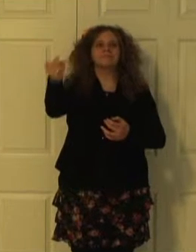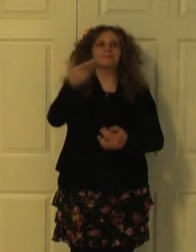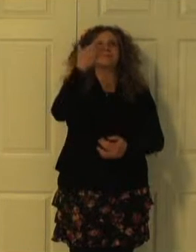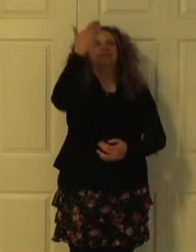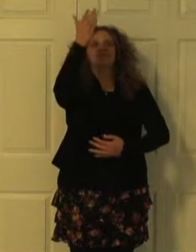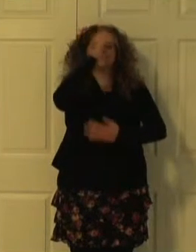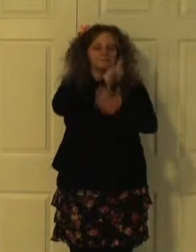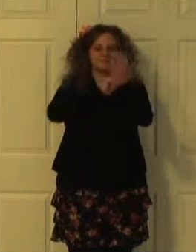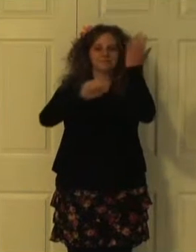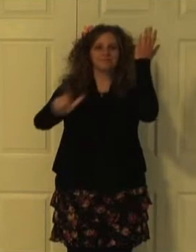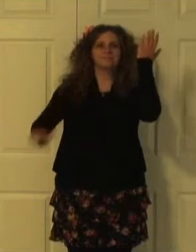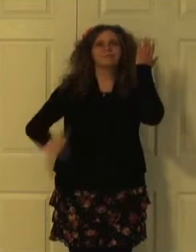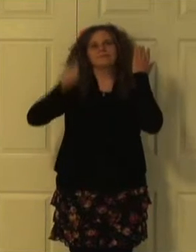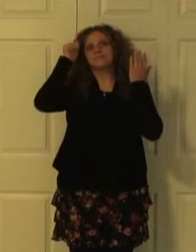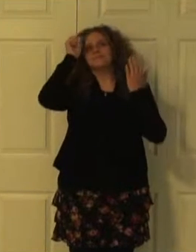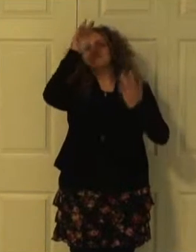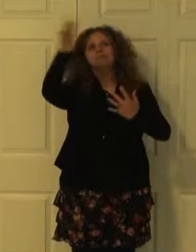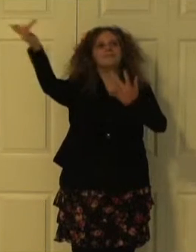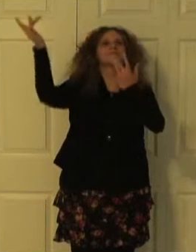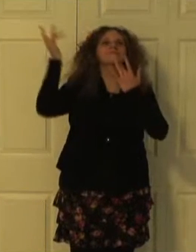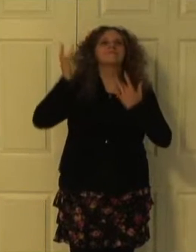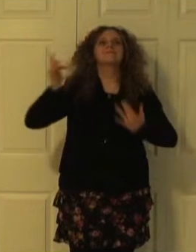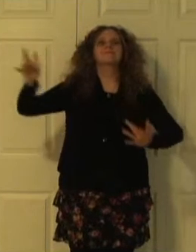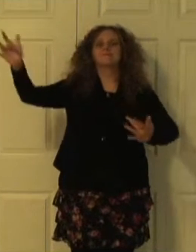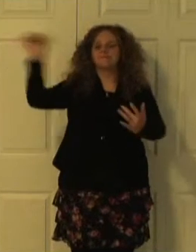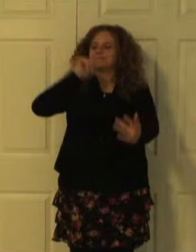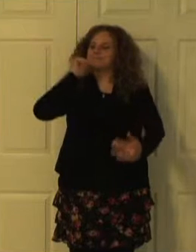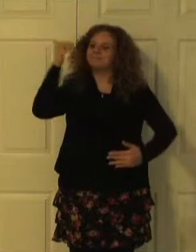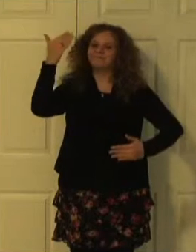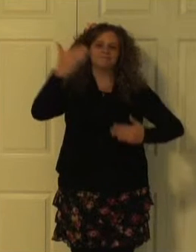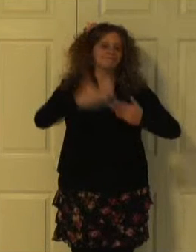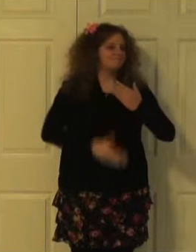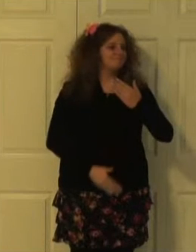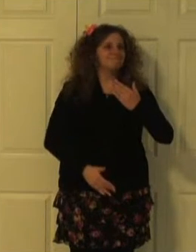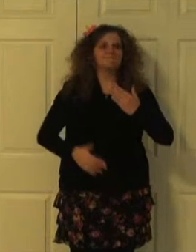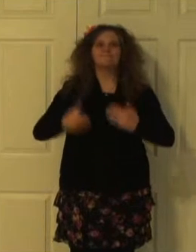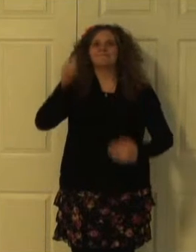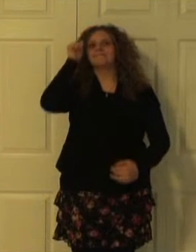His mercies with love and His promise.